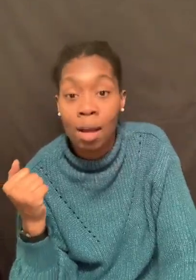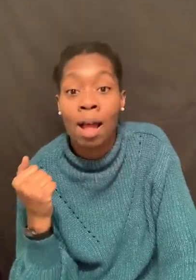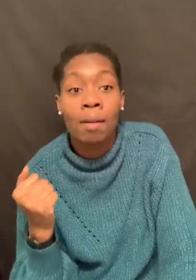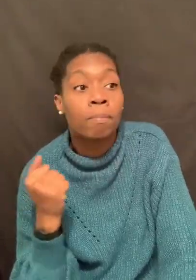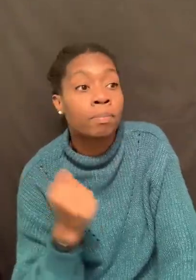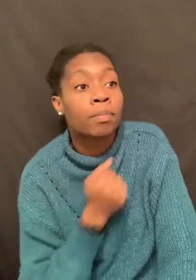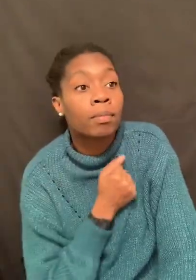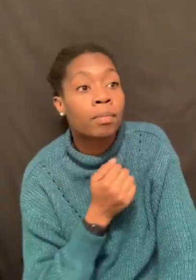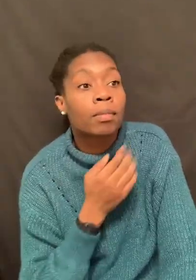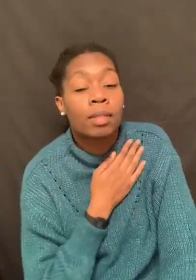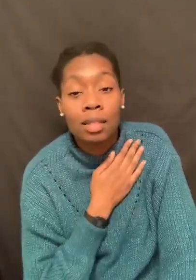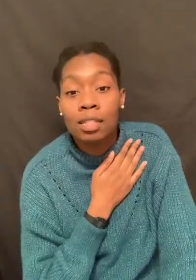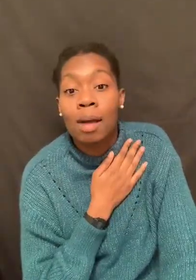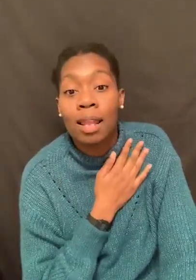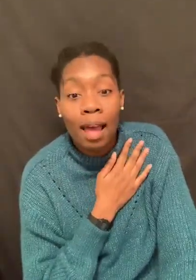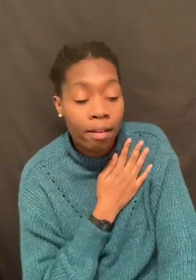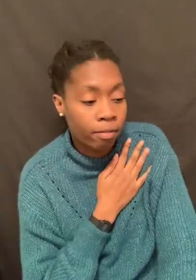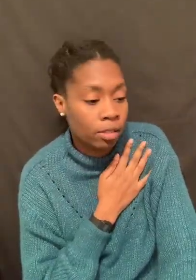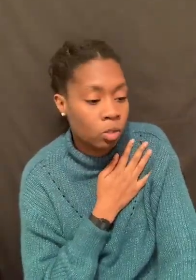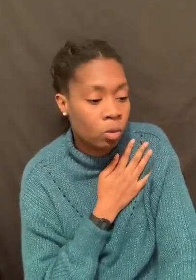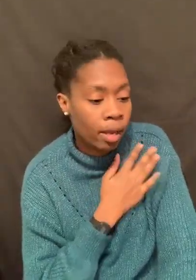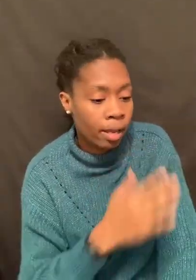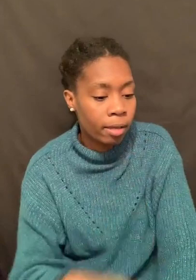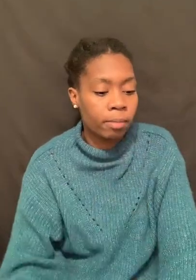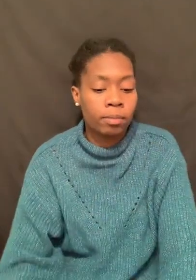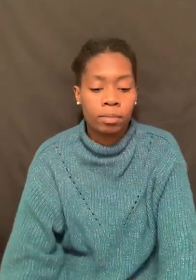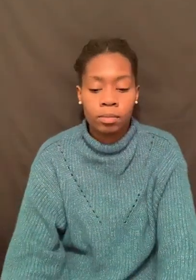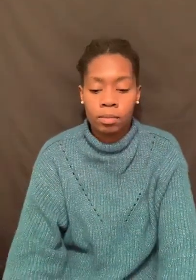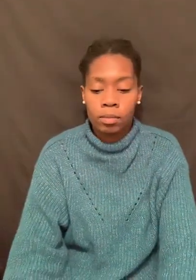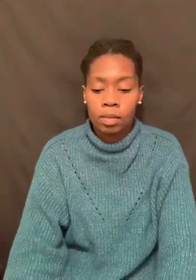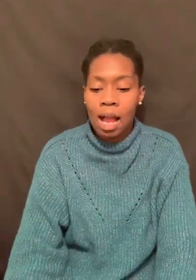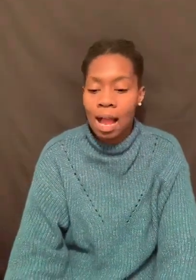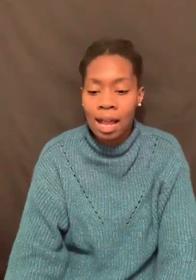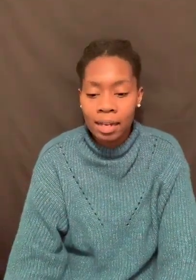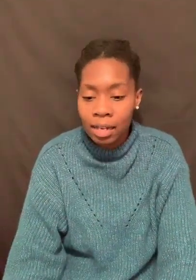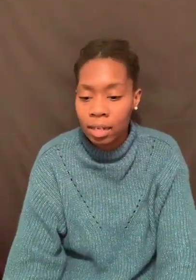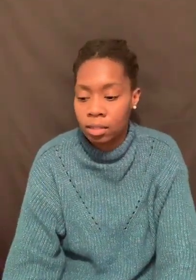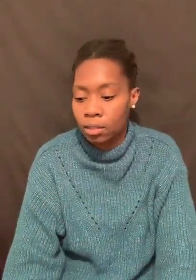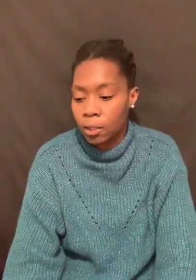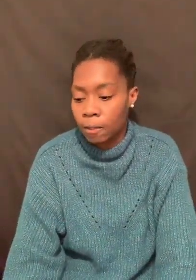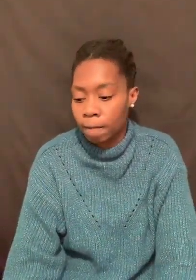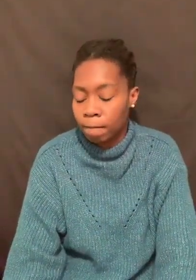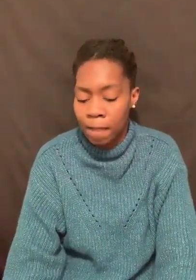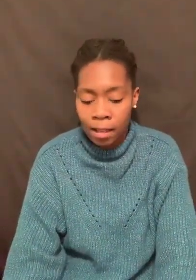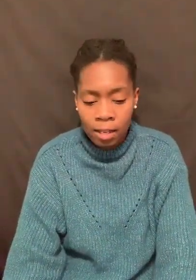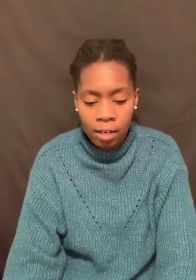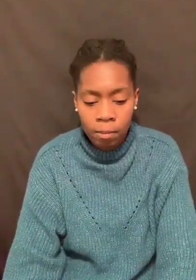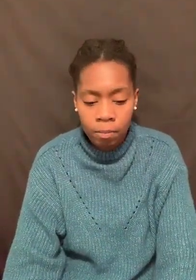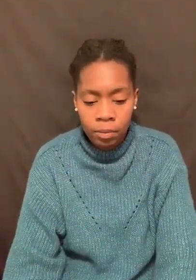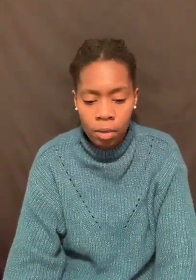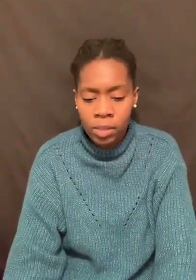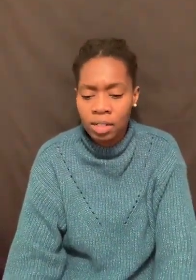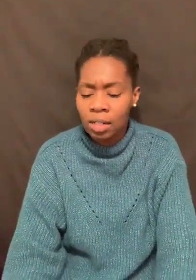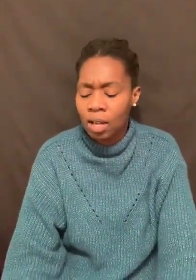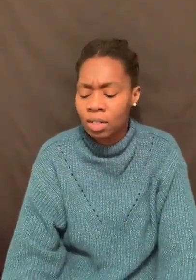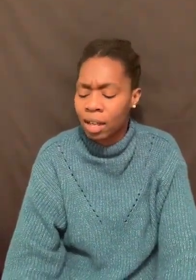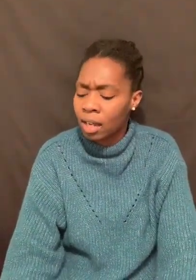this is my, this is my life. This is who I am. I need it. I need it. And when she said that, was like,